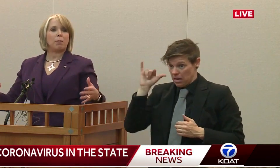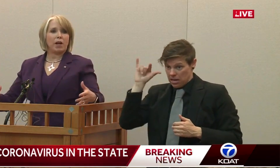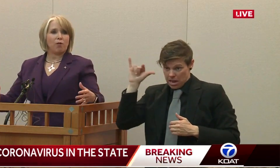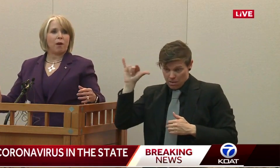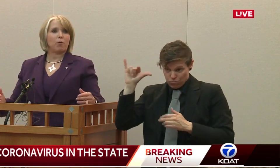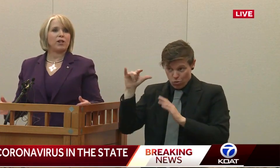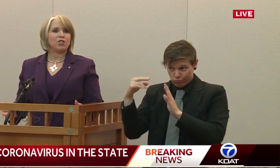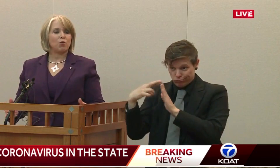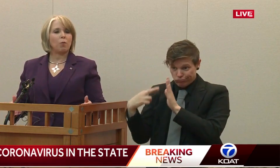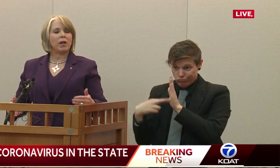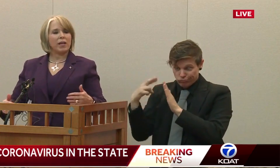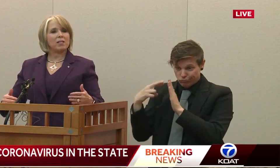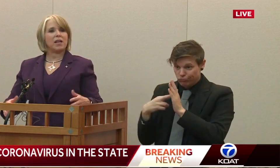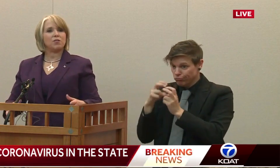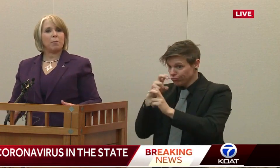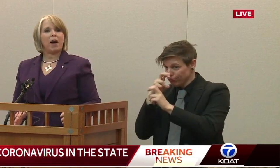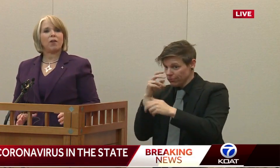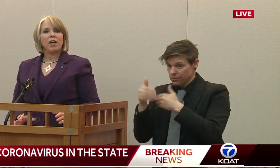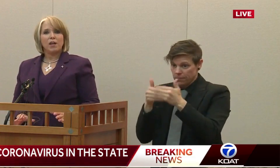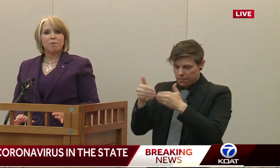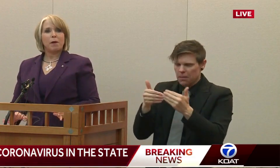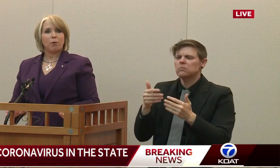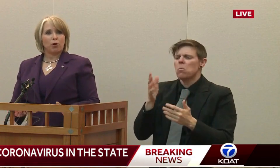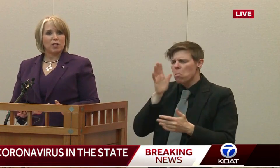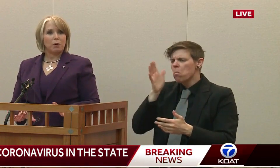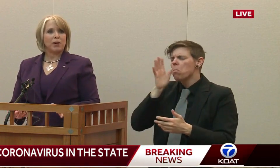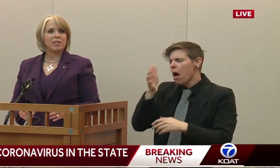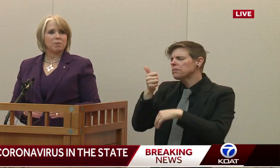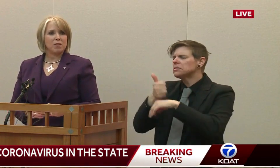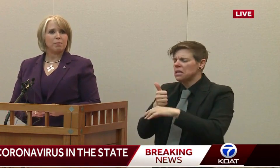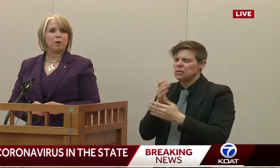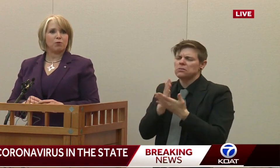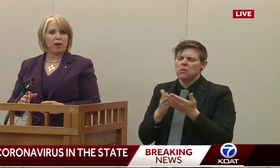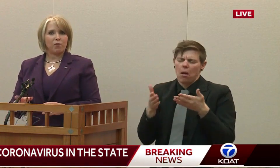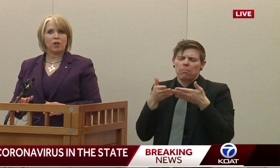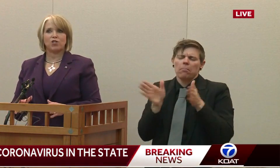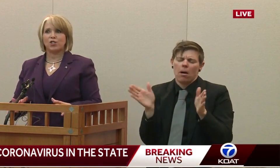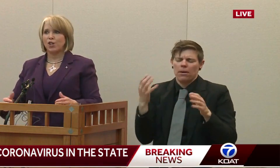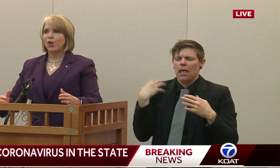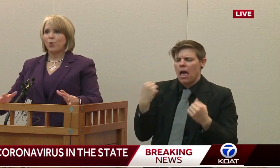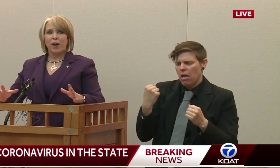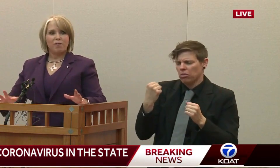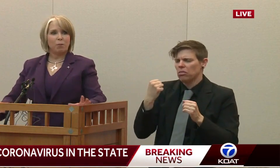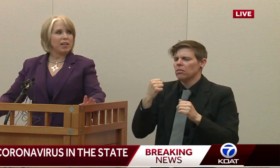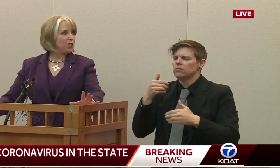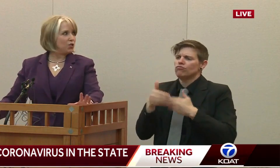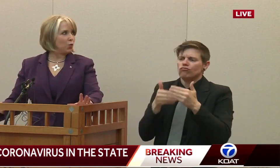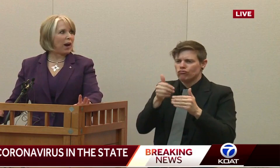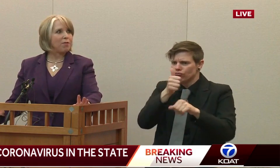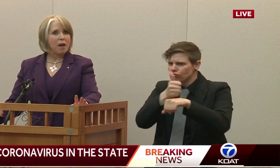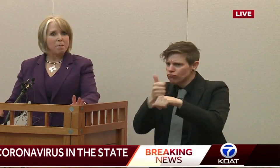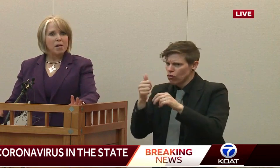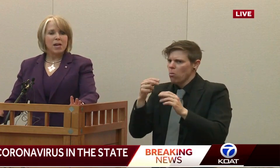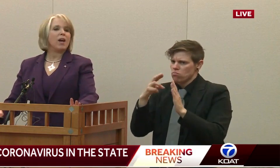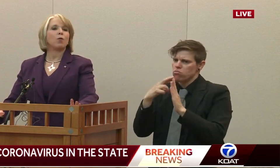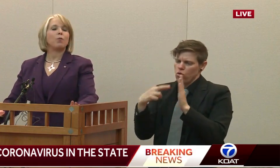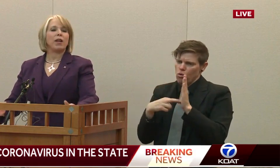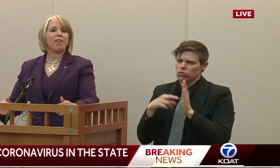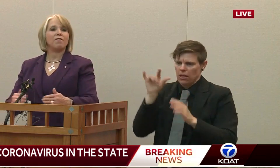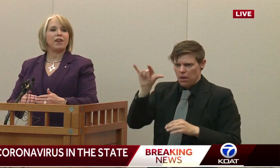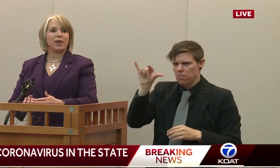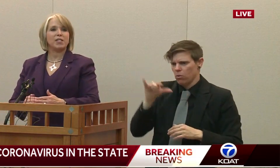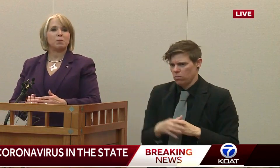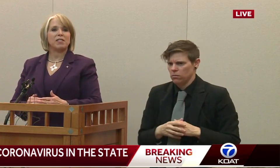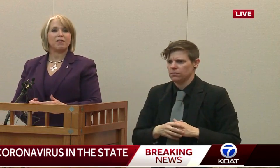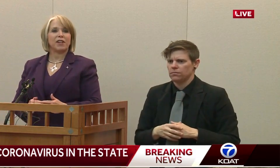stand up some public health operations. We want to get a sense about if people are experiencing symptoms or have questions, we have a place to direct them. And